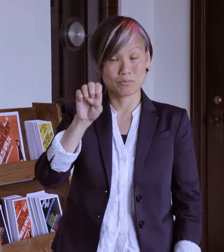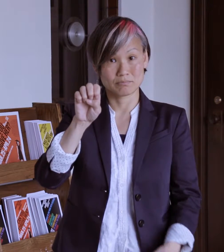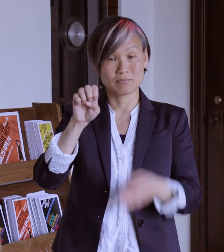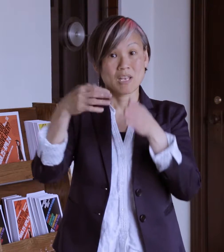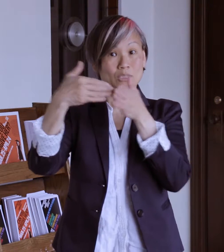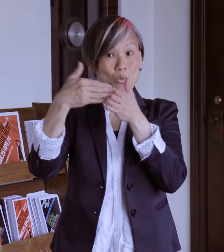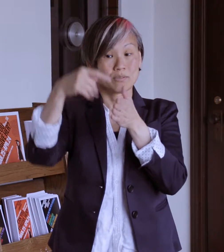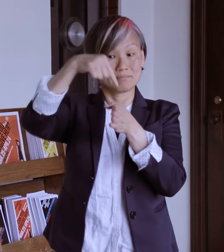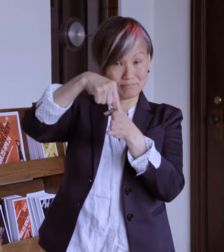She a different.